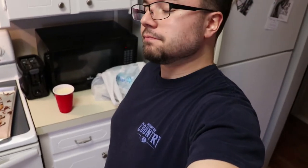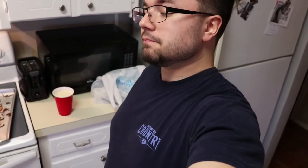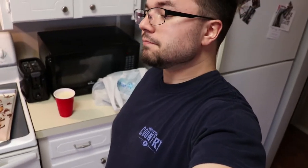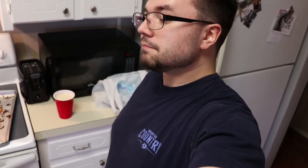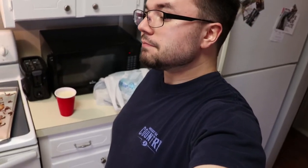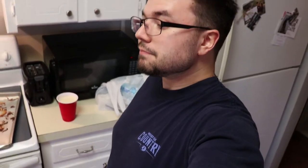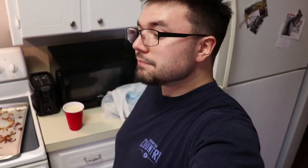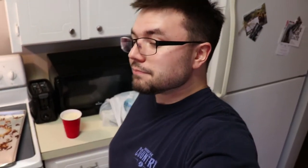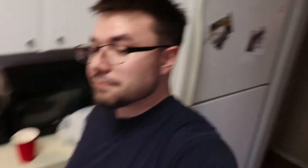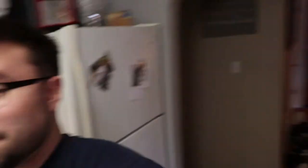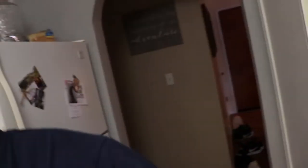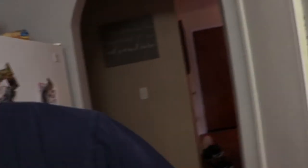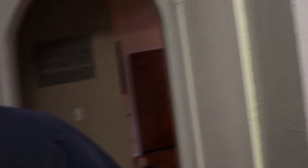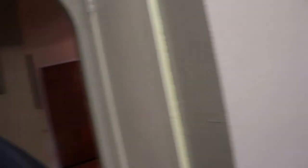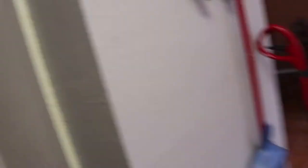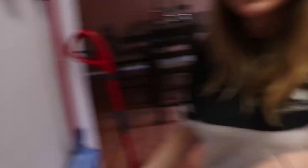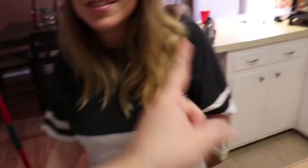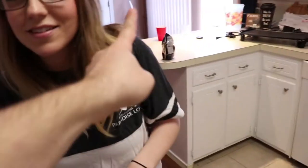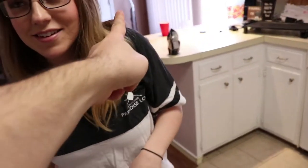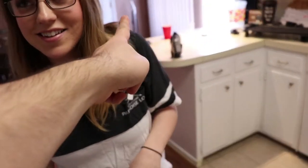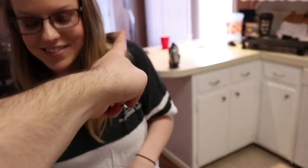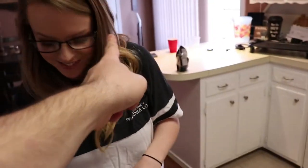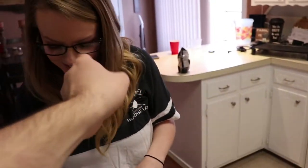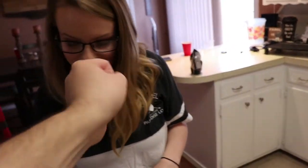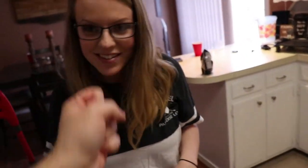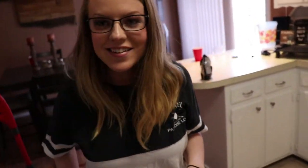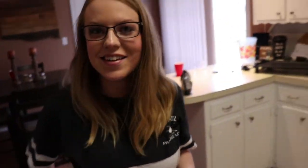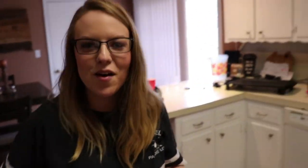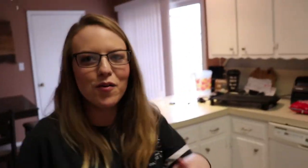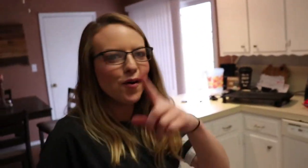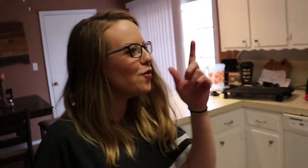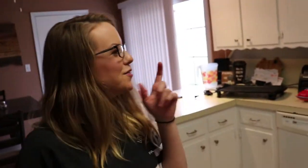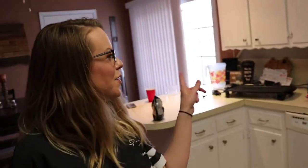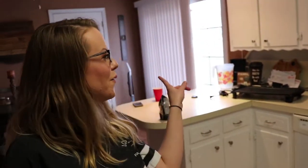oh god you made it who knew